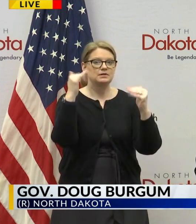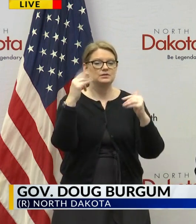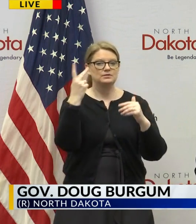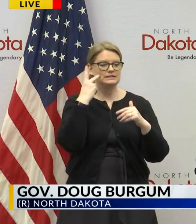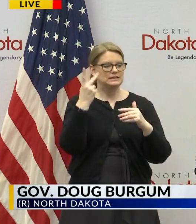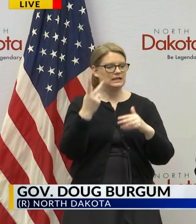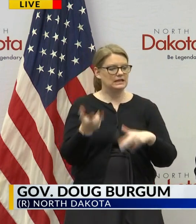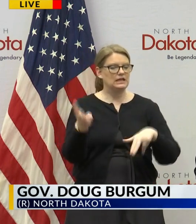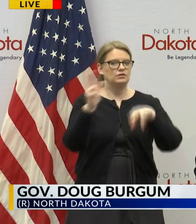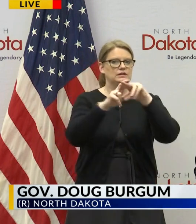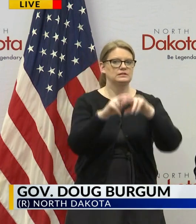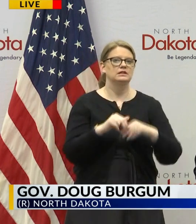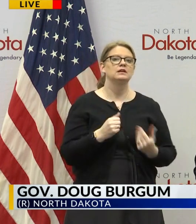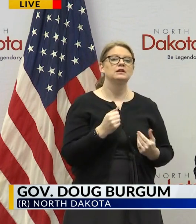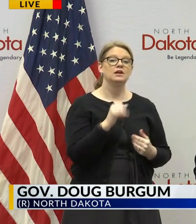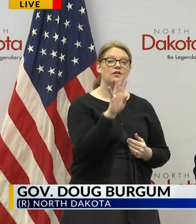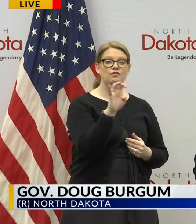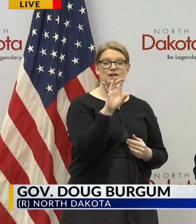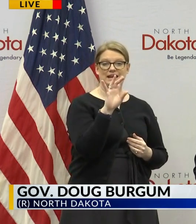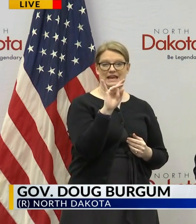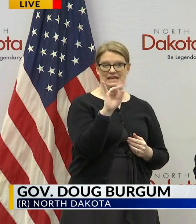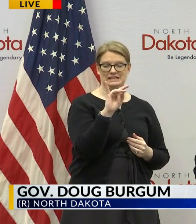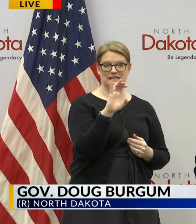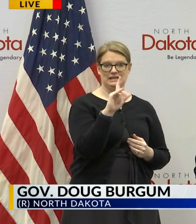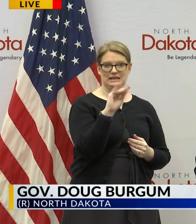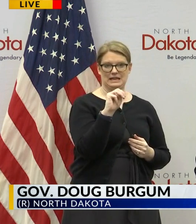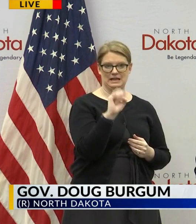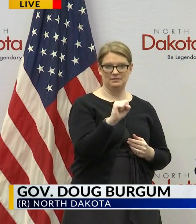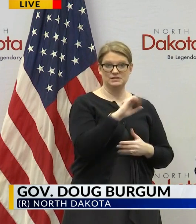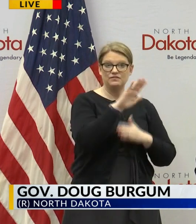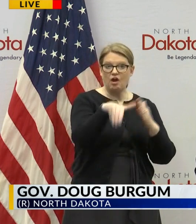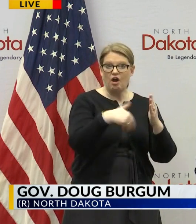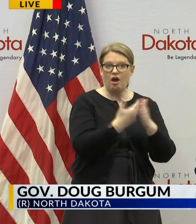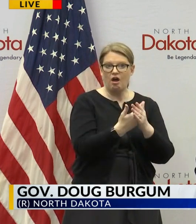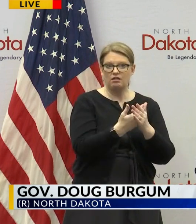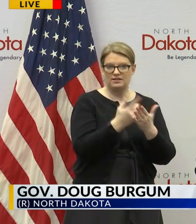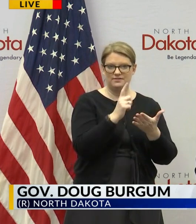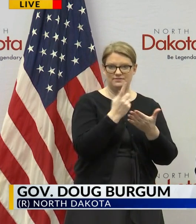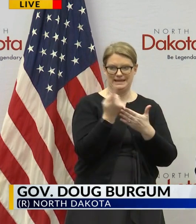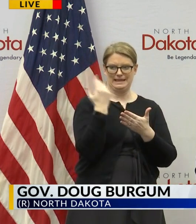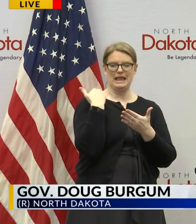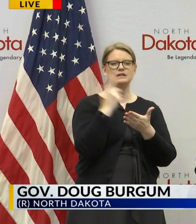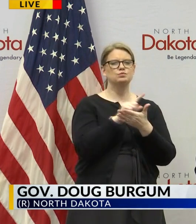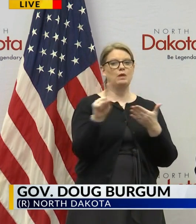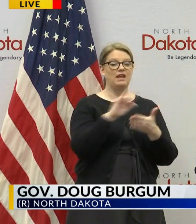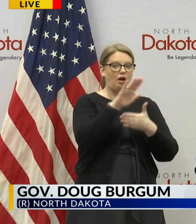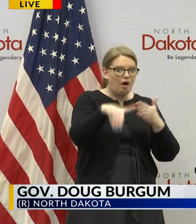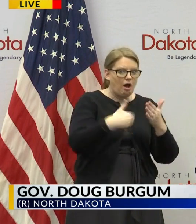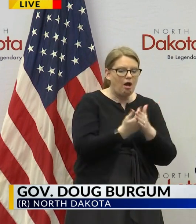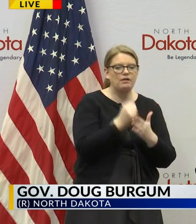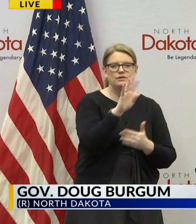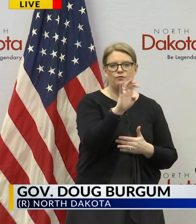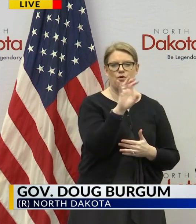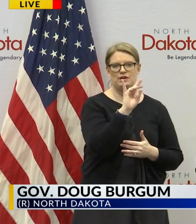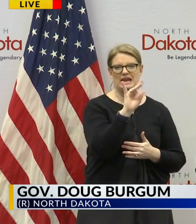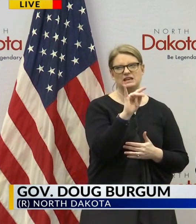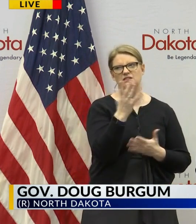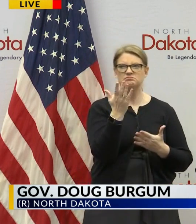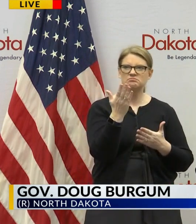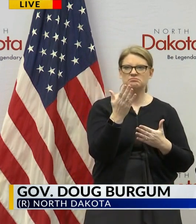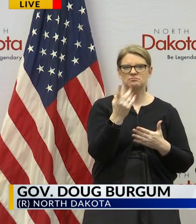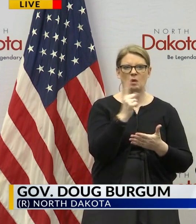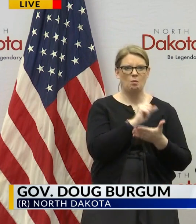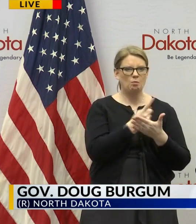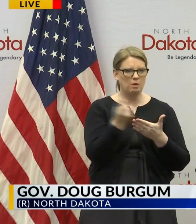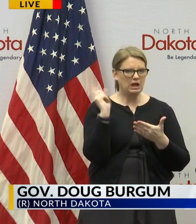unemployment claims we had 418 claims in unemployment of all of last week so think of that as as about averaging a